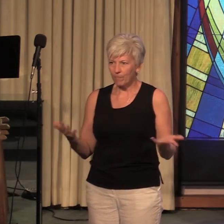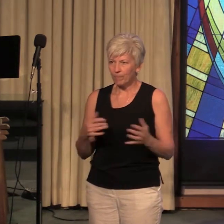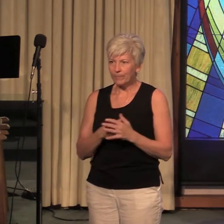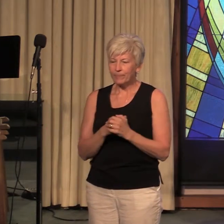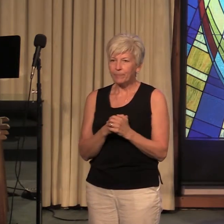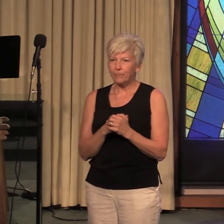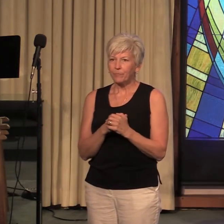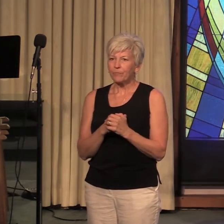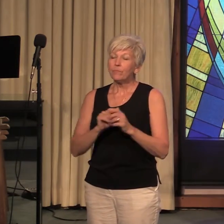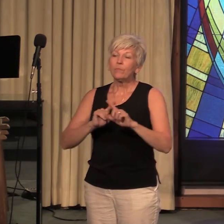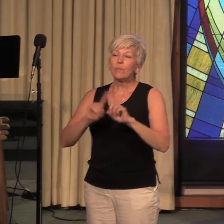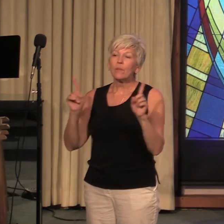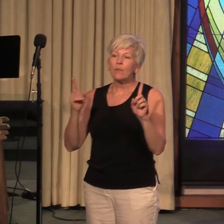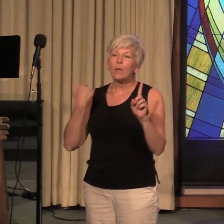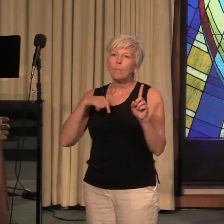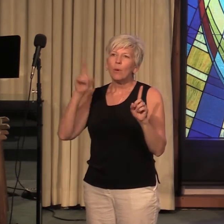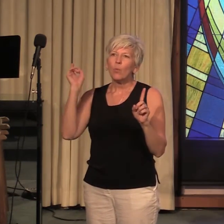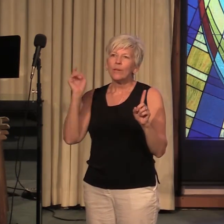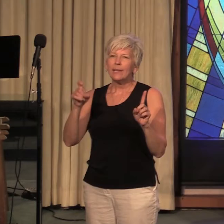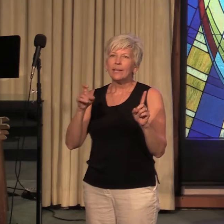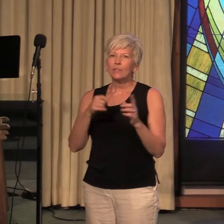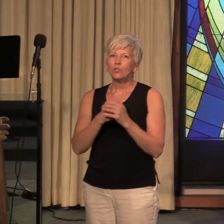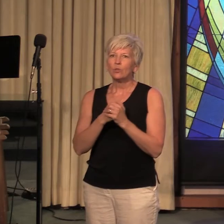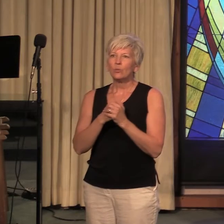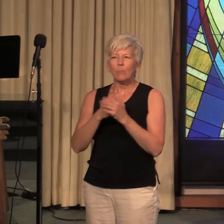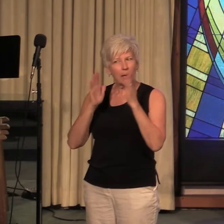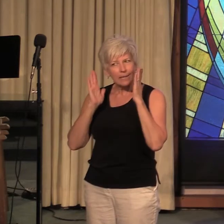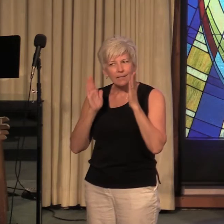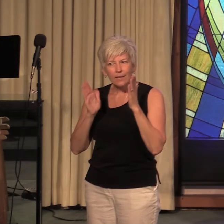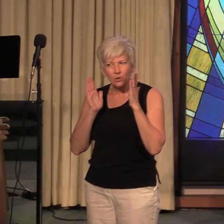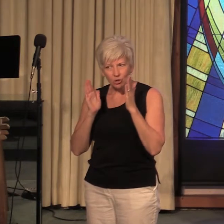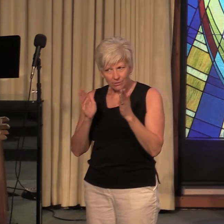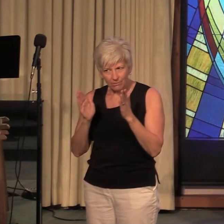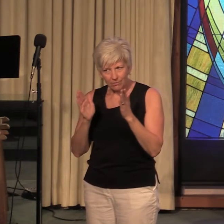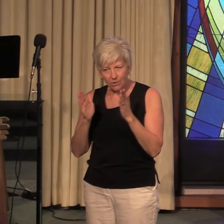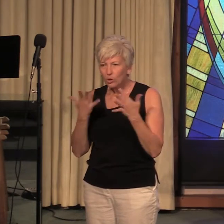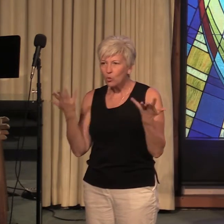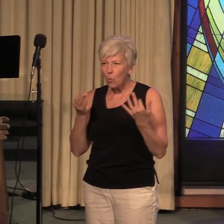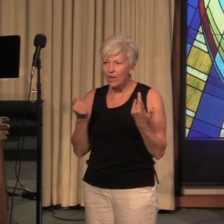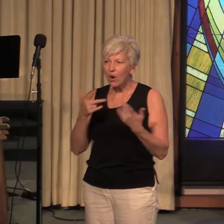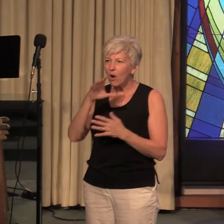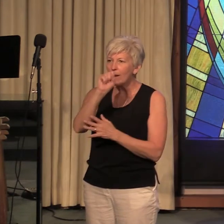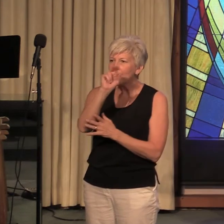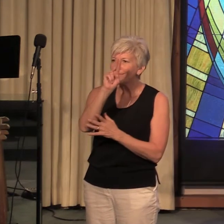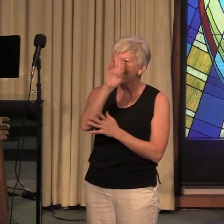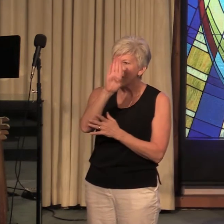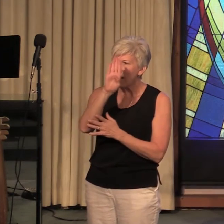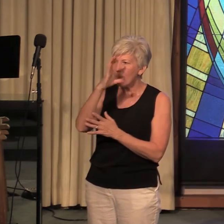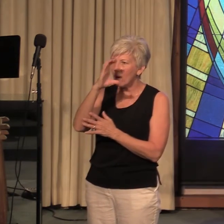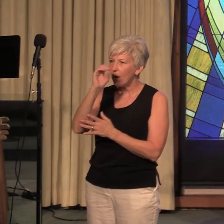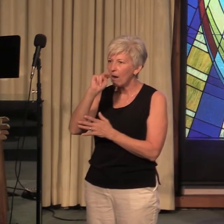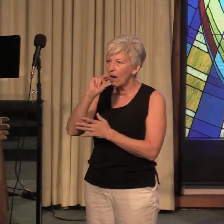but we need to pay attention to what our subconscious tells us